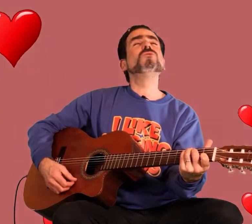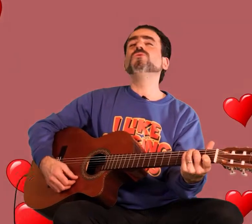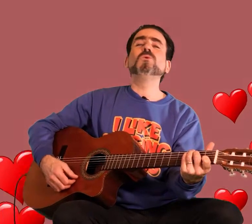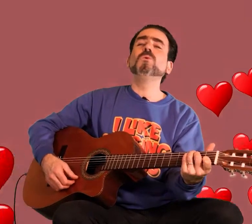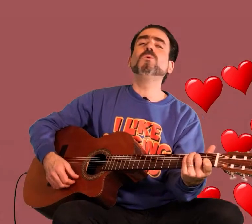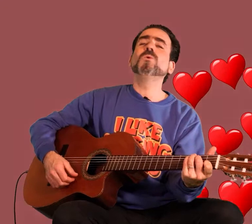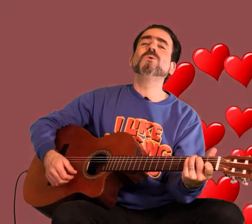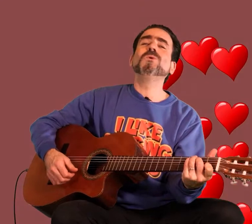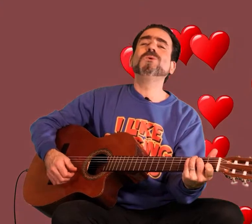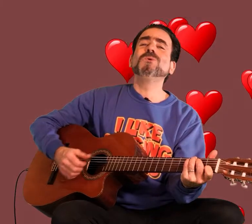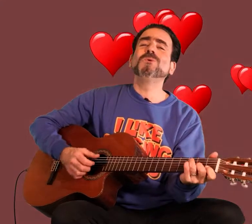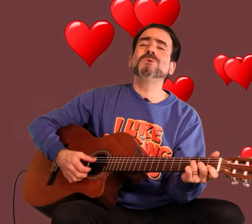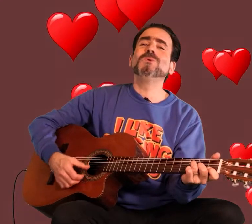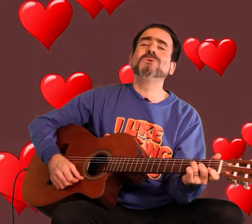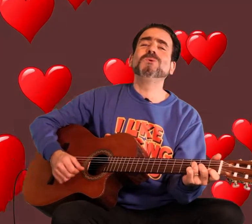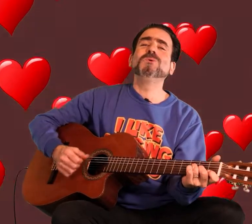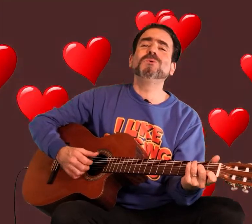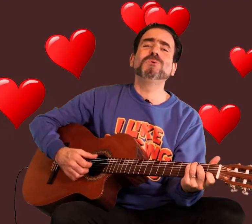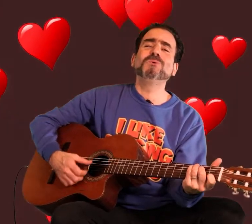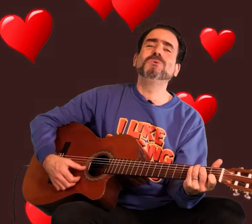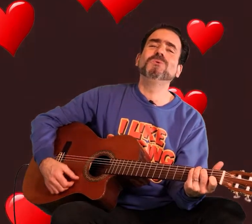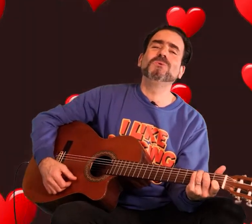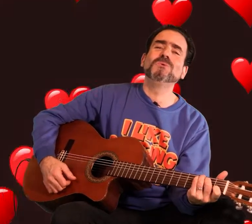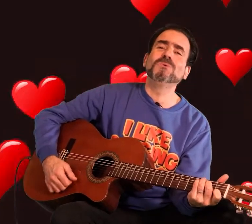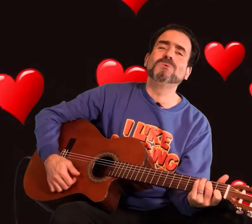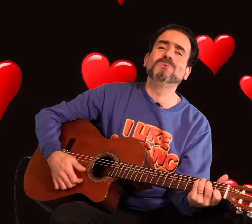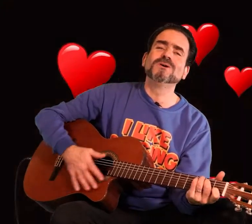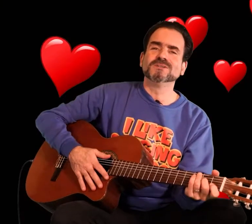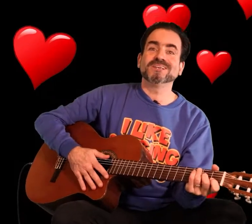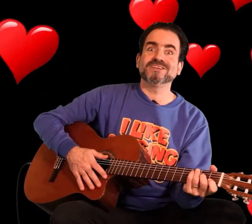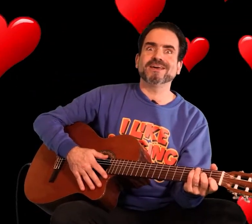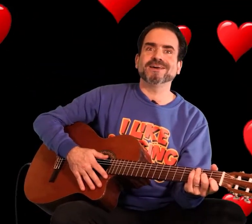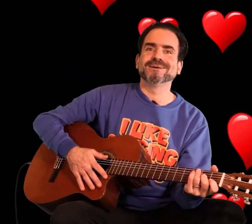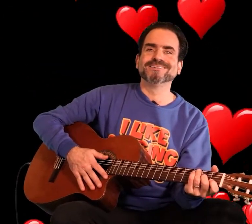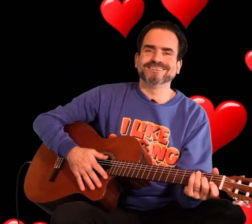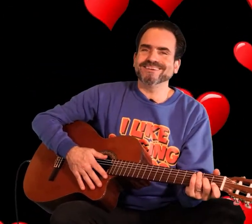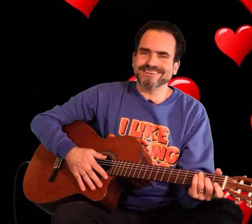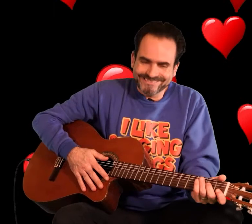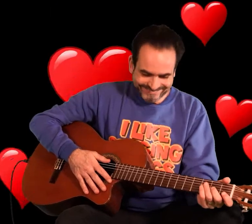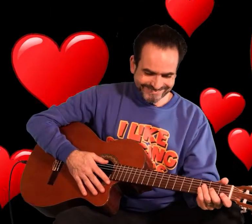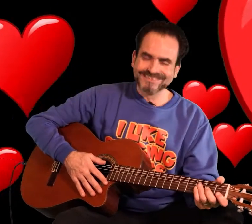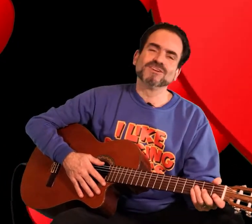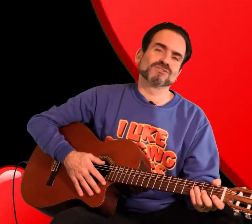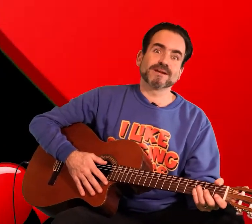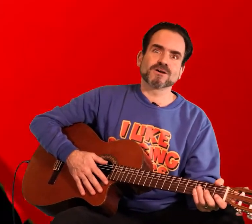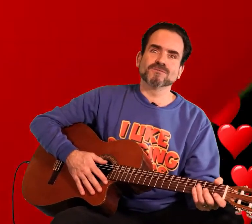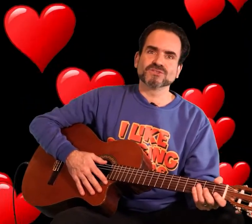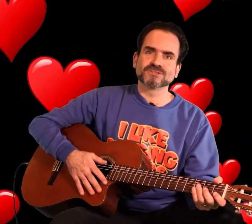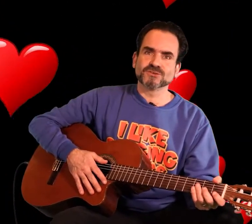yeah sorry I can't resist those